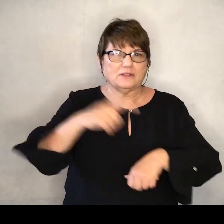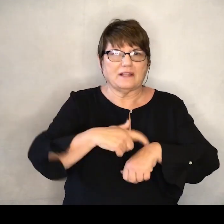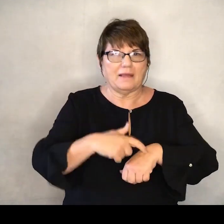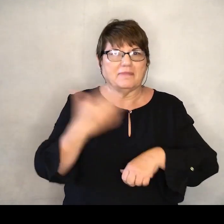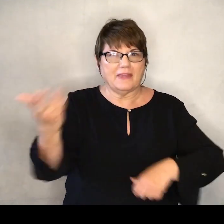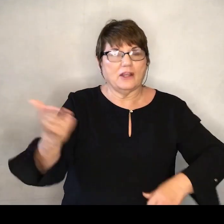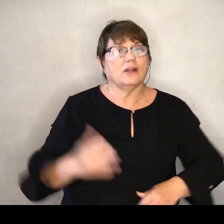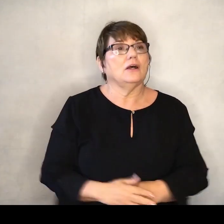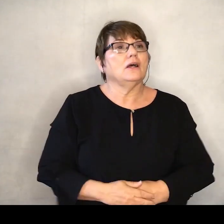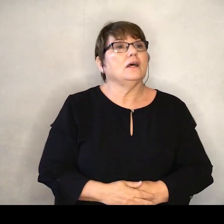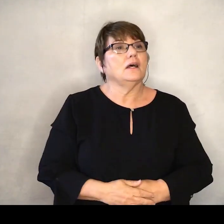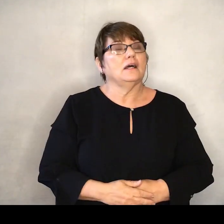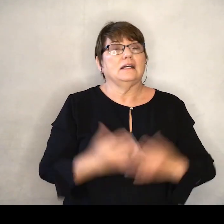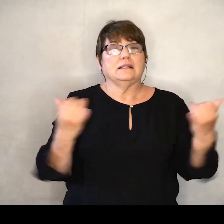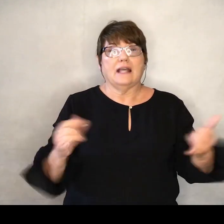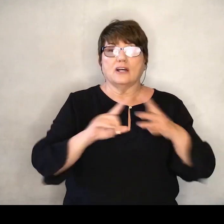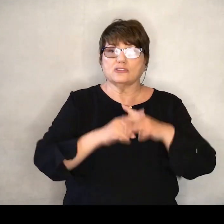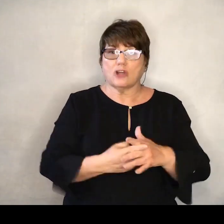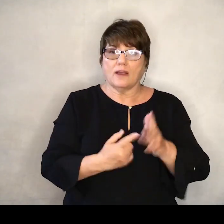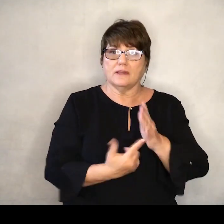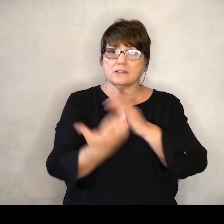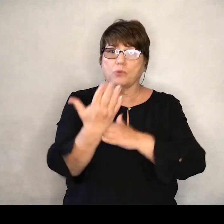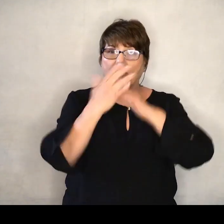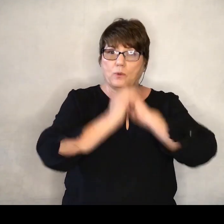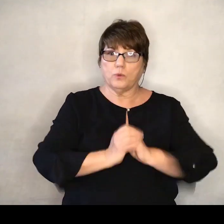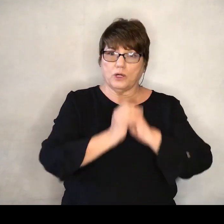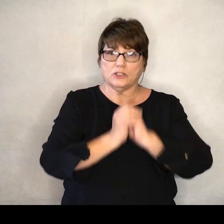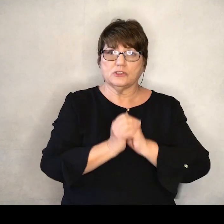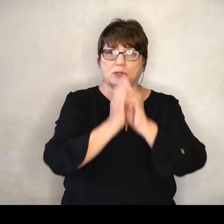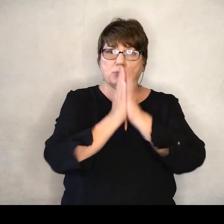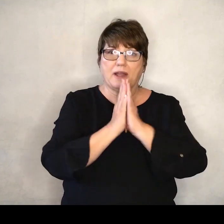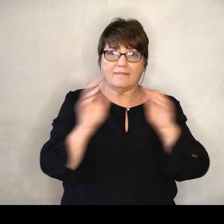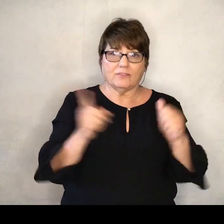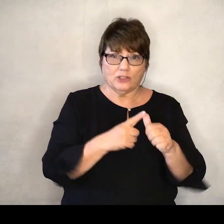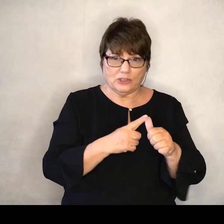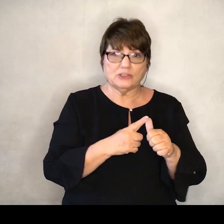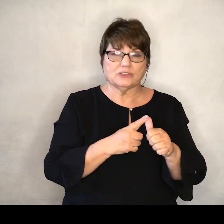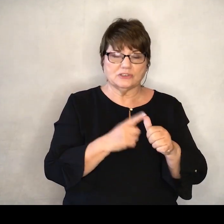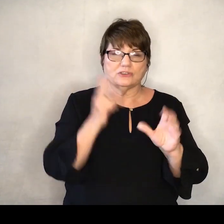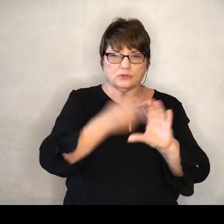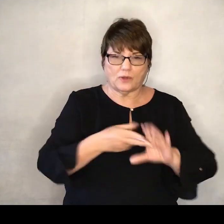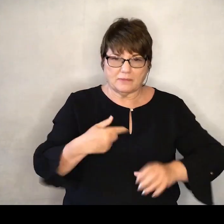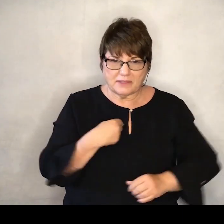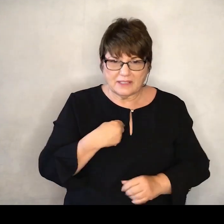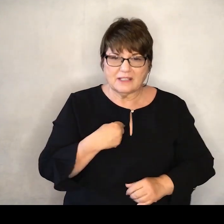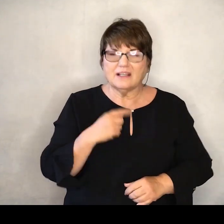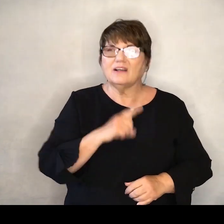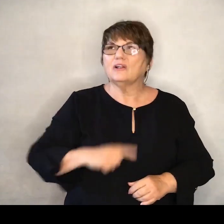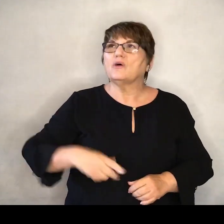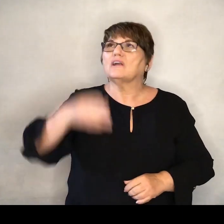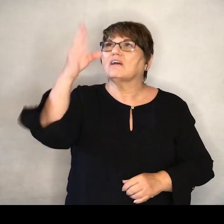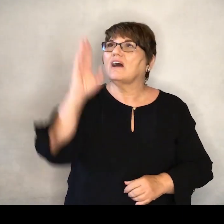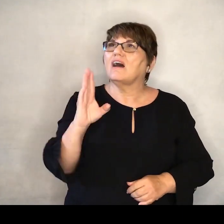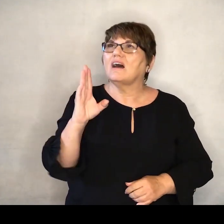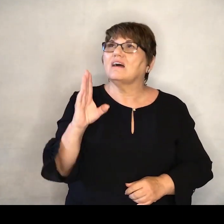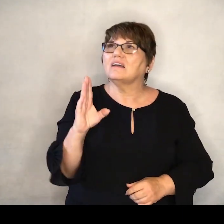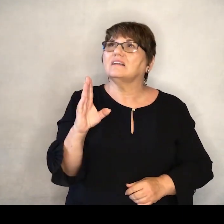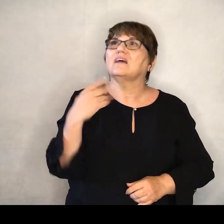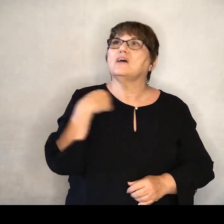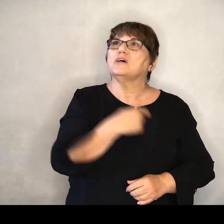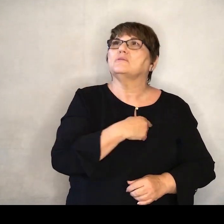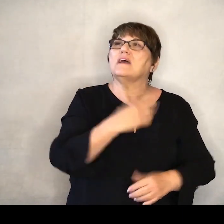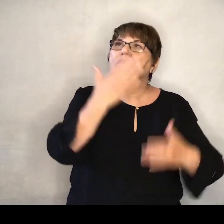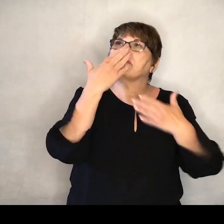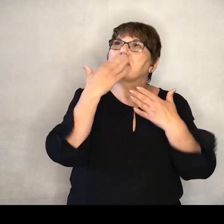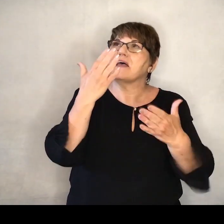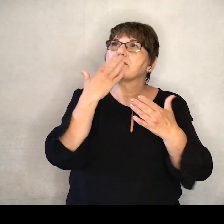bit So let's begin our time together in worship With a word of prayer Would you pray with me? Lord God We are so